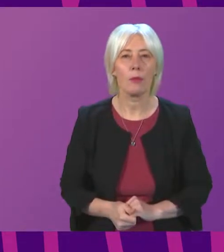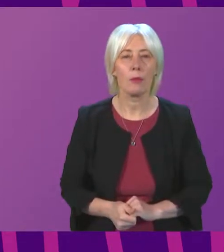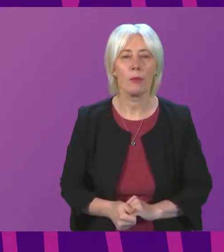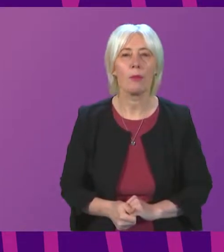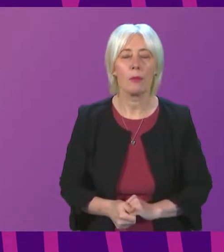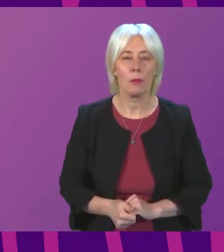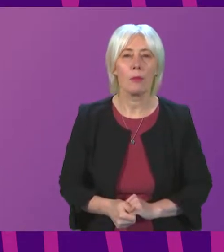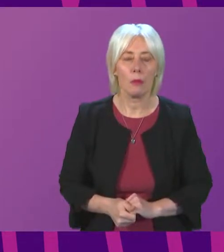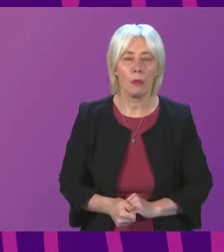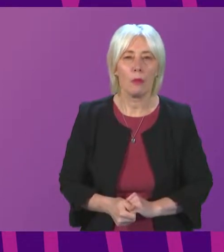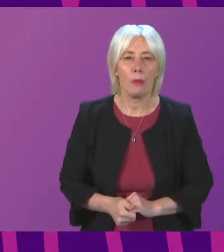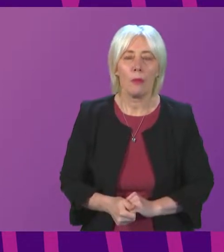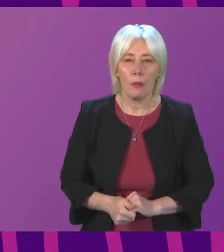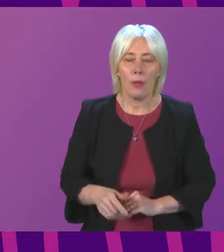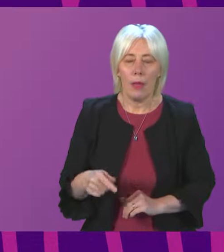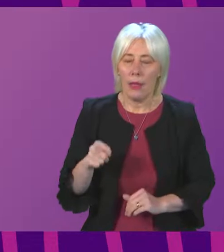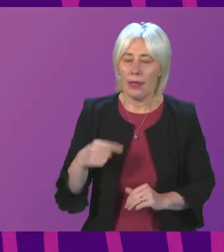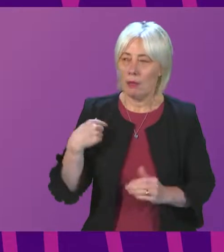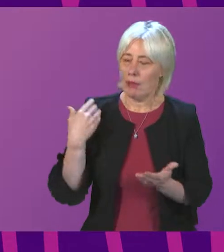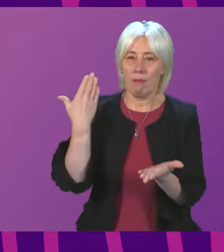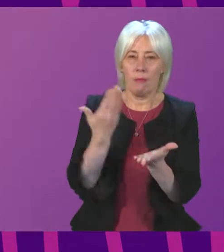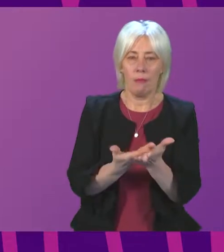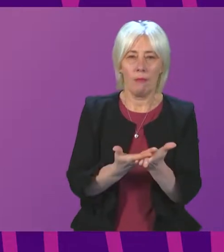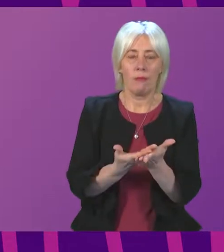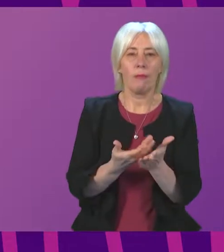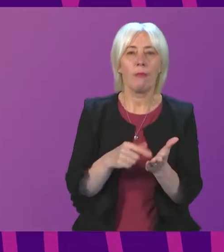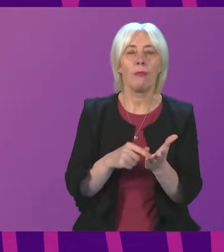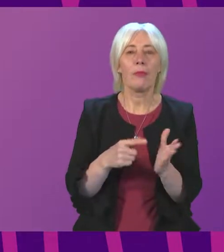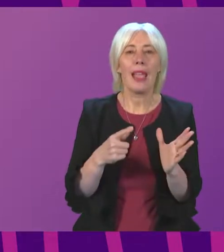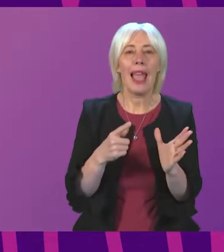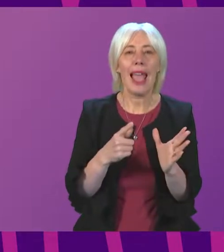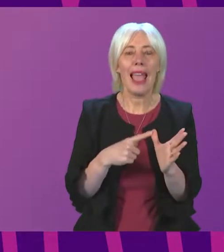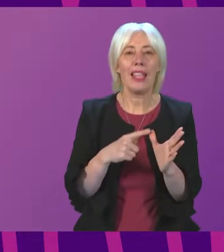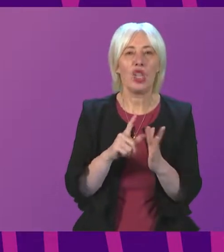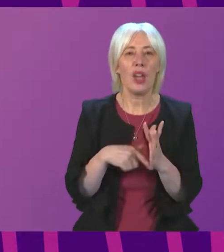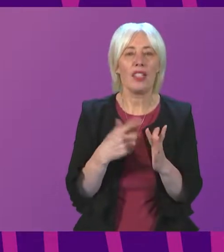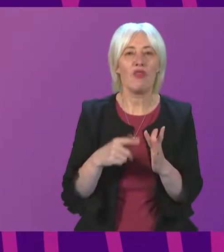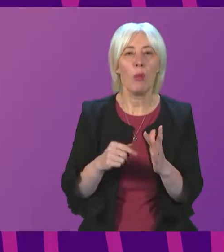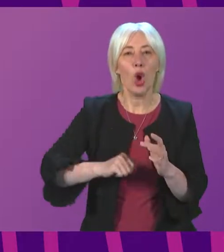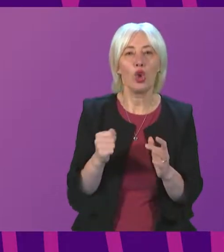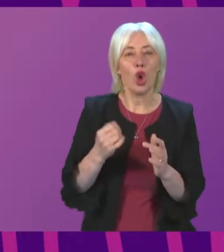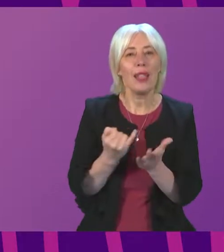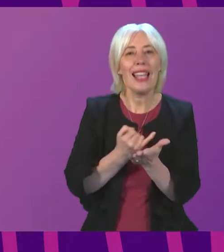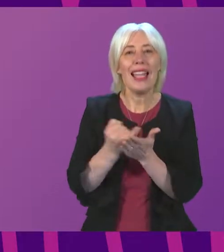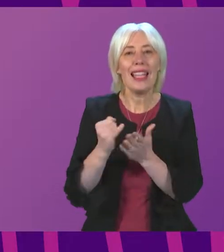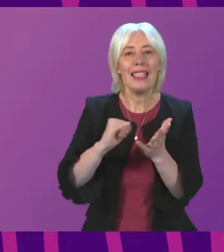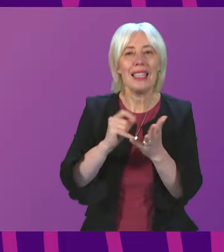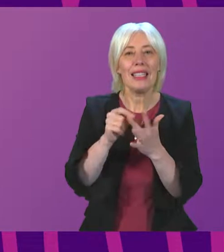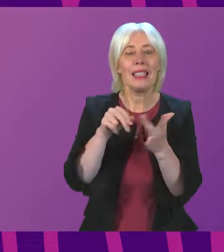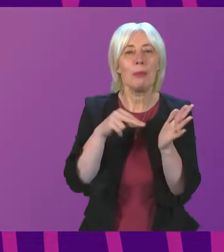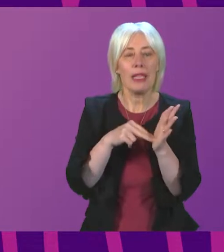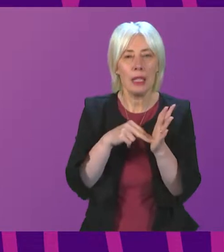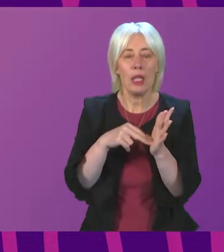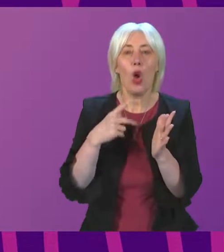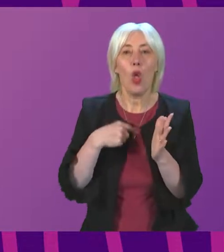This has been lodged by Aileen Jackson on behalf of Scotland against SPIN. The petition calls on the Scottish Parliament to urge the Scottish Government to